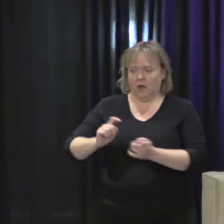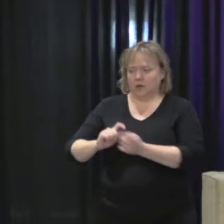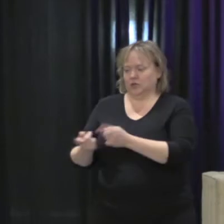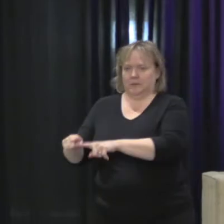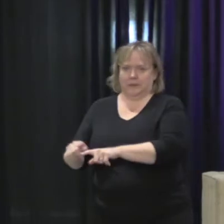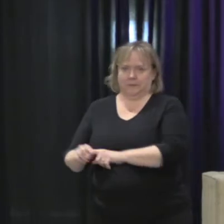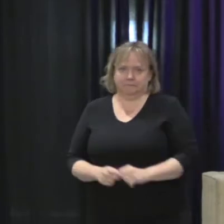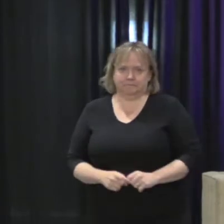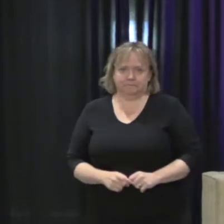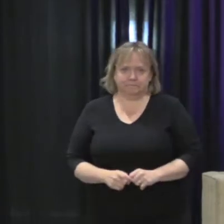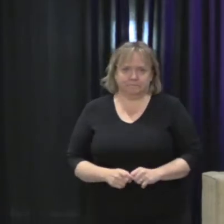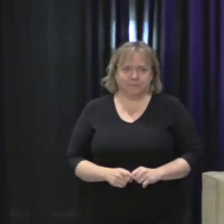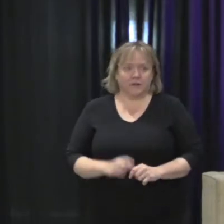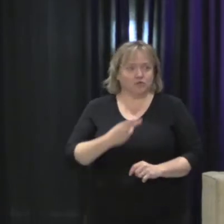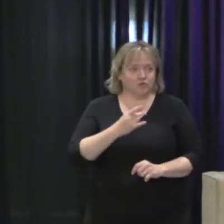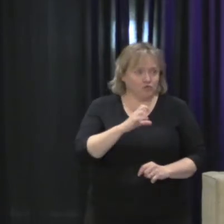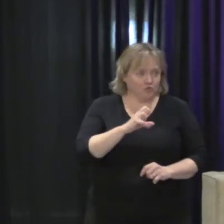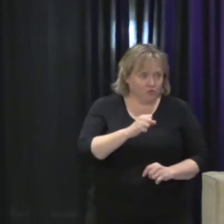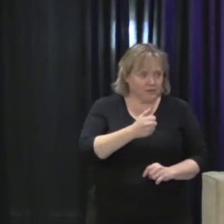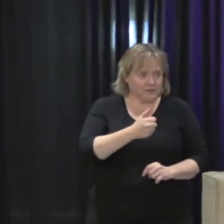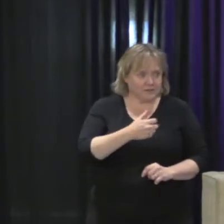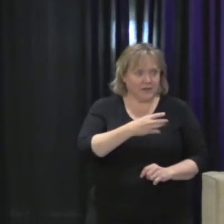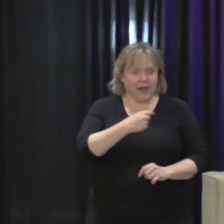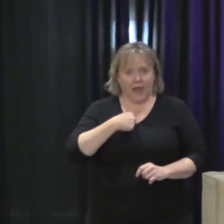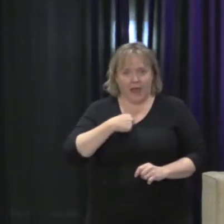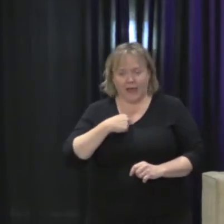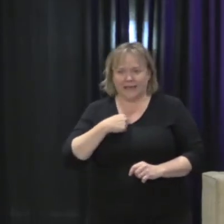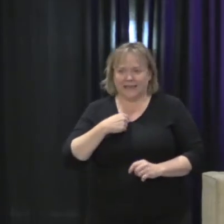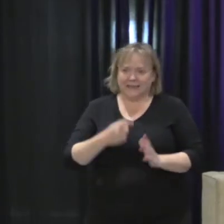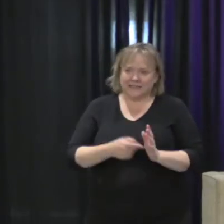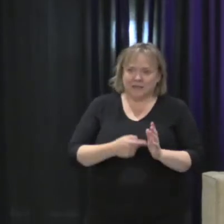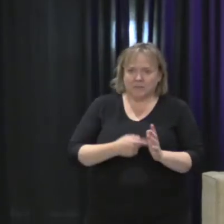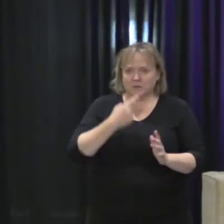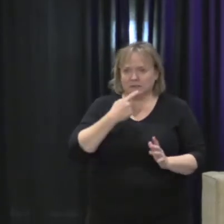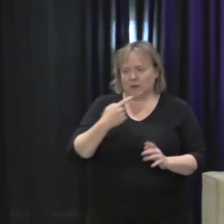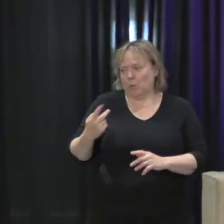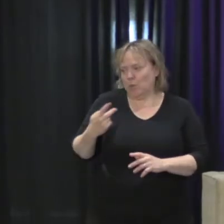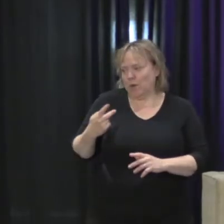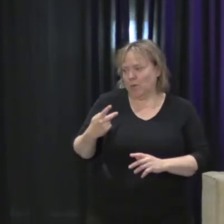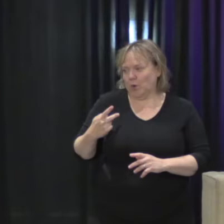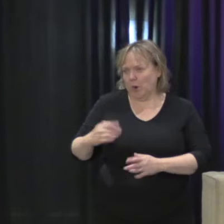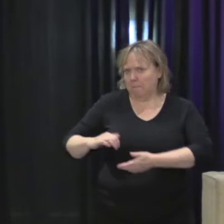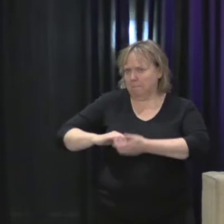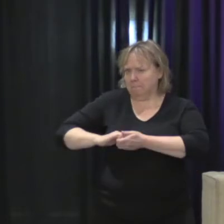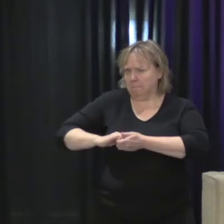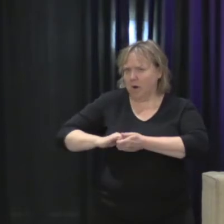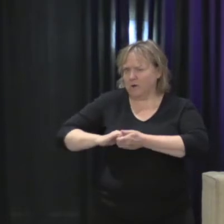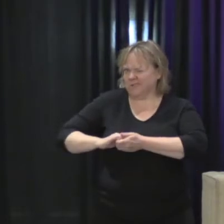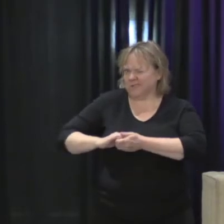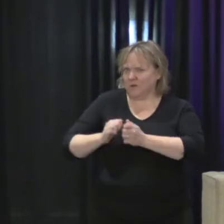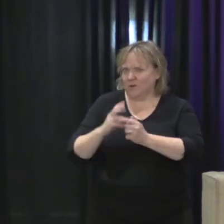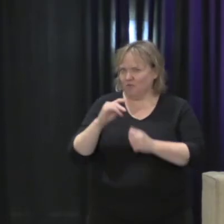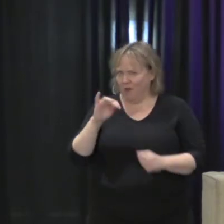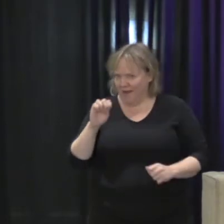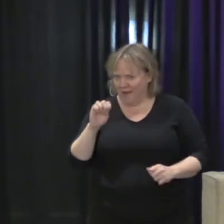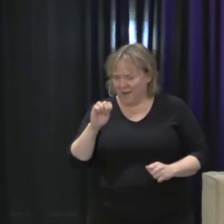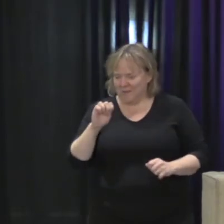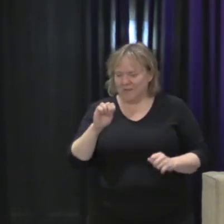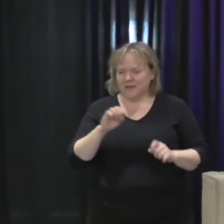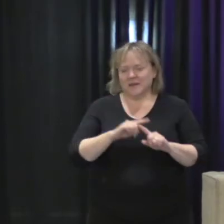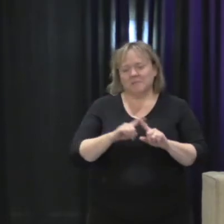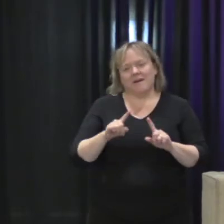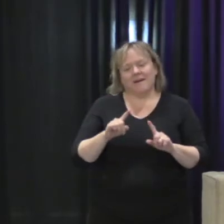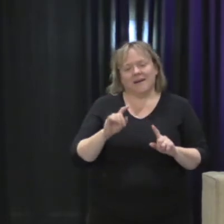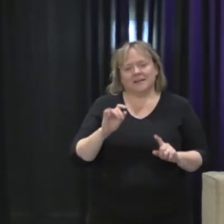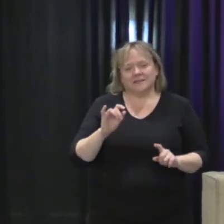Chris and I were, well, sometimes we call ourselves partners in crime in those wonderful moments